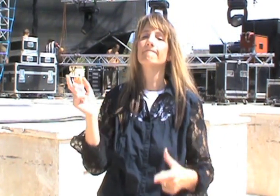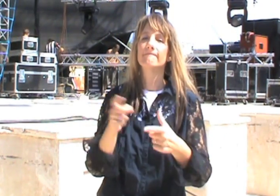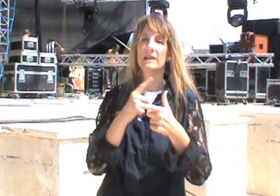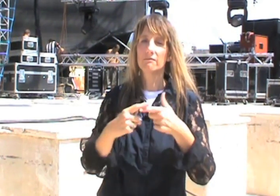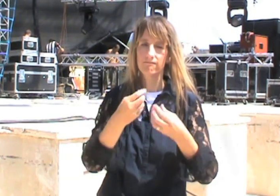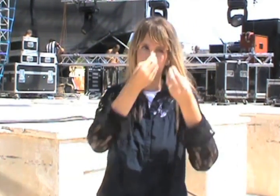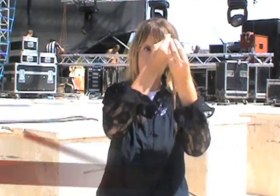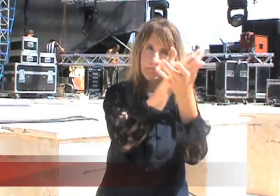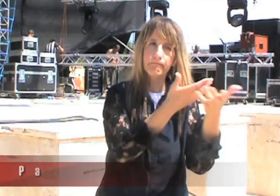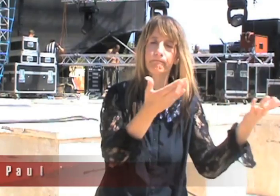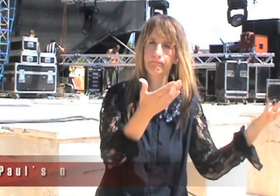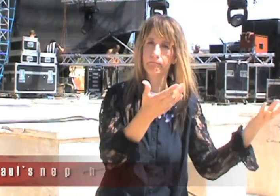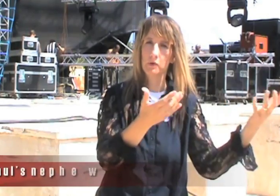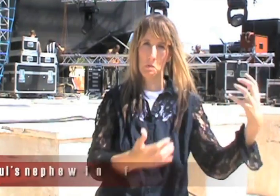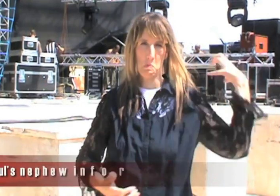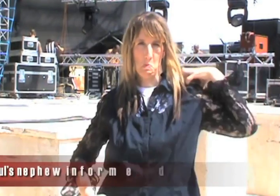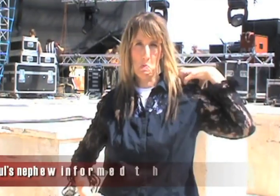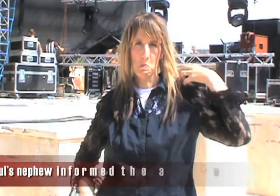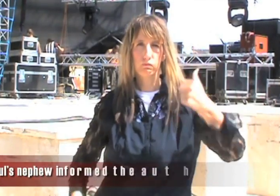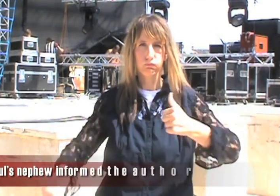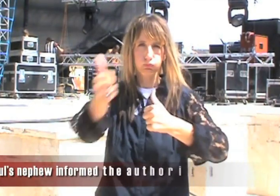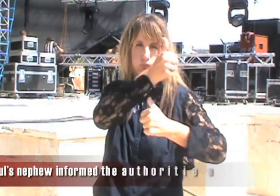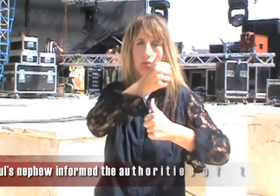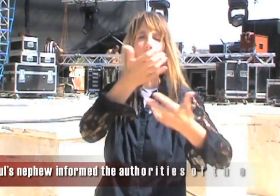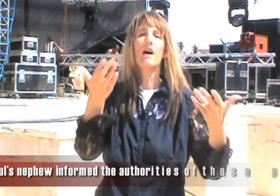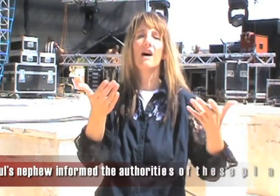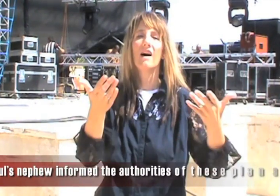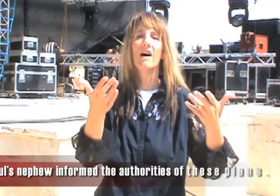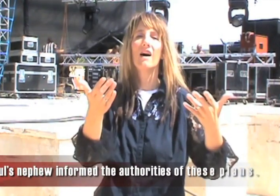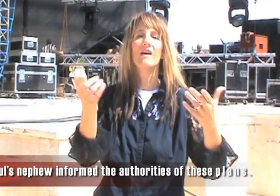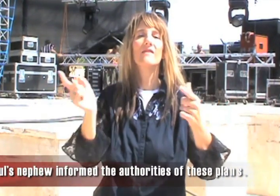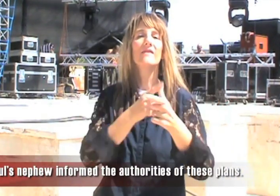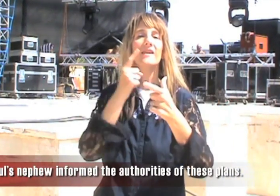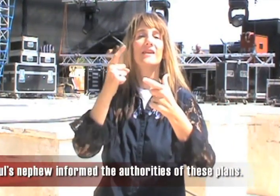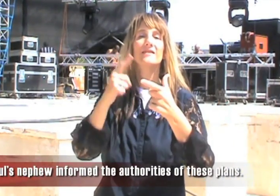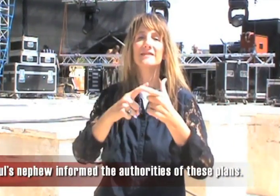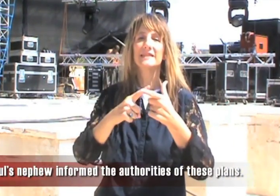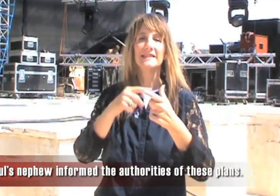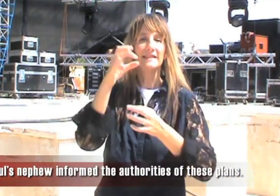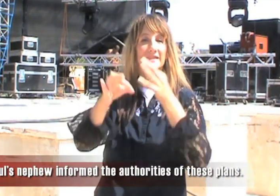and then he let the authorities know of these plans